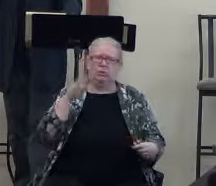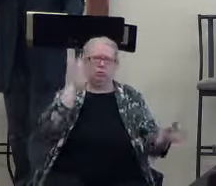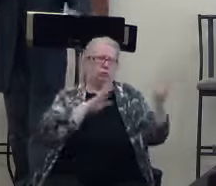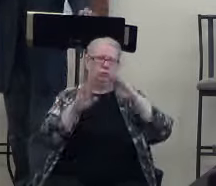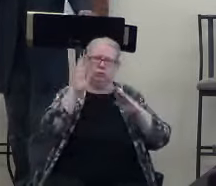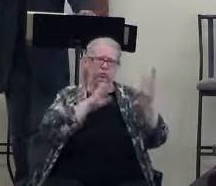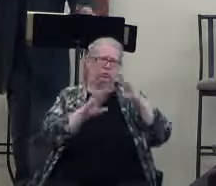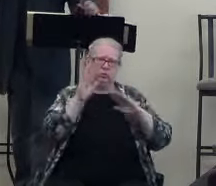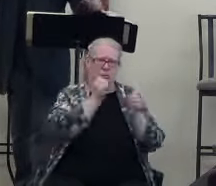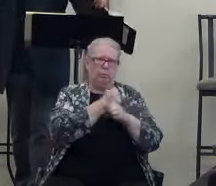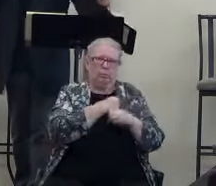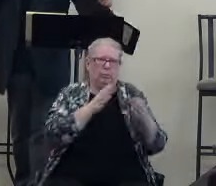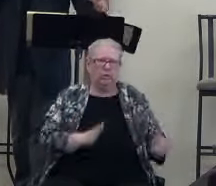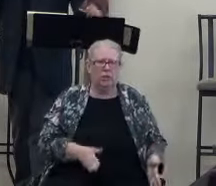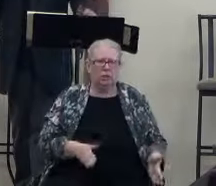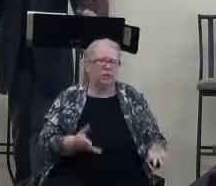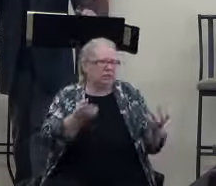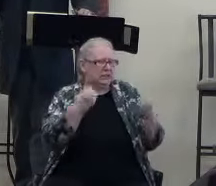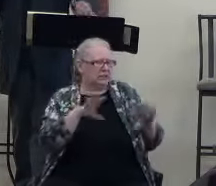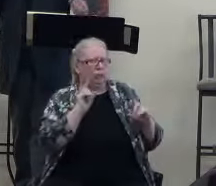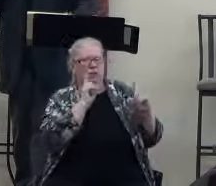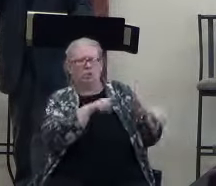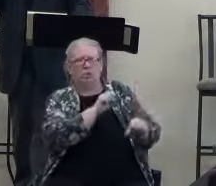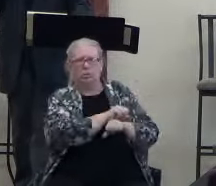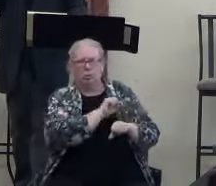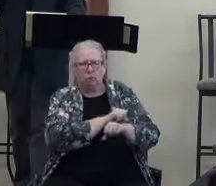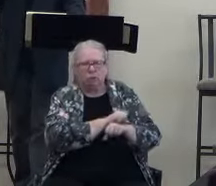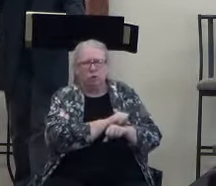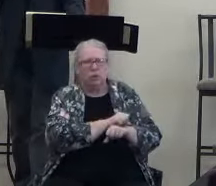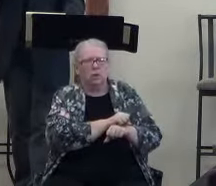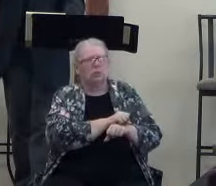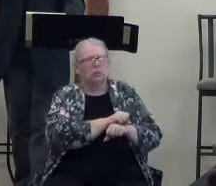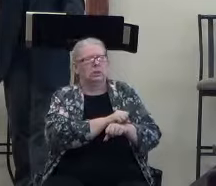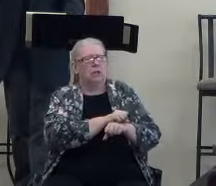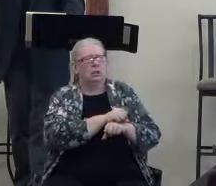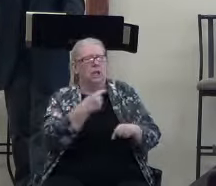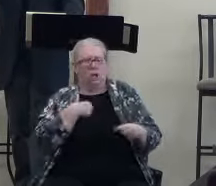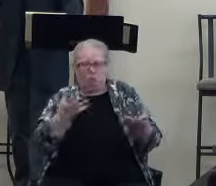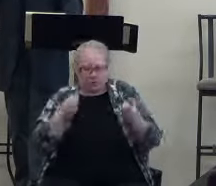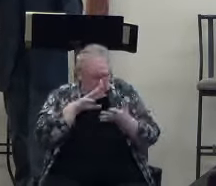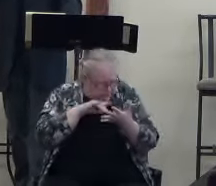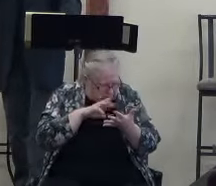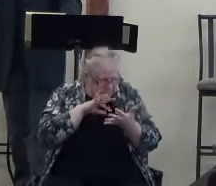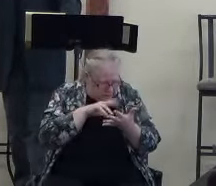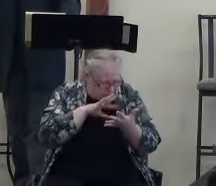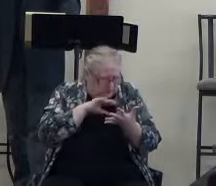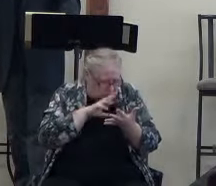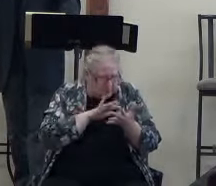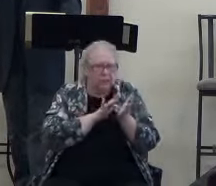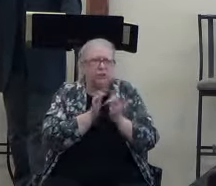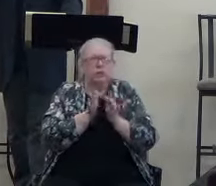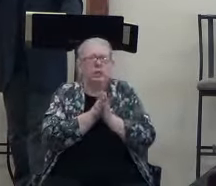want to go to work. Man, I couldn't let this thing down. I had to study. I had to talk about it. Michelle even brought up last night while we were